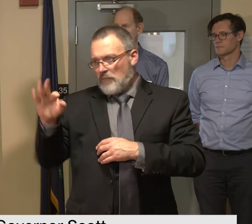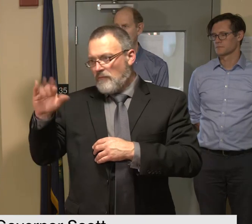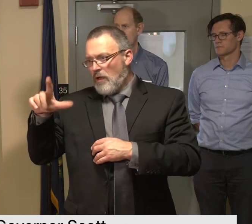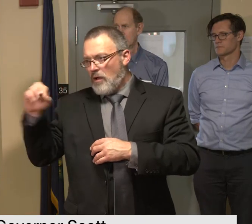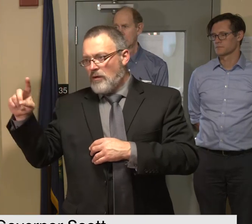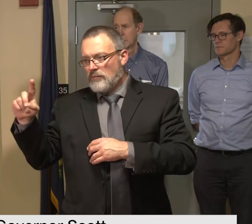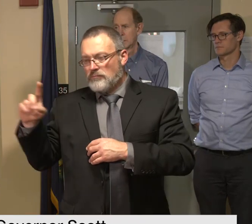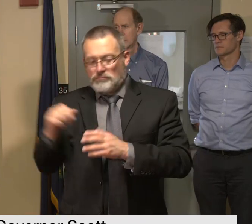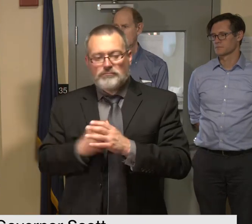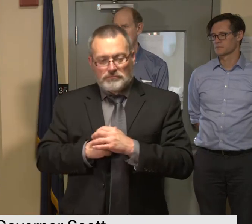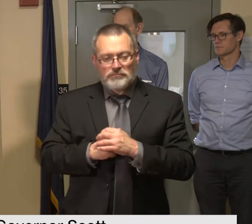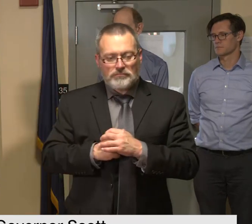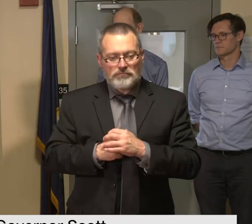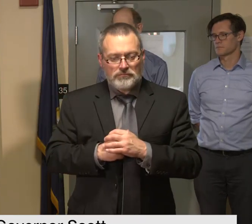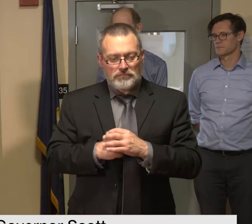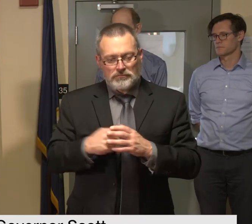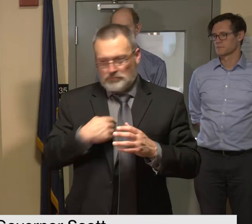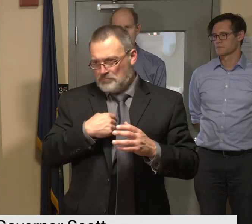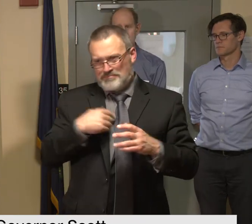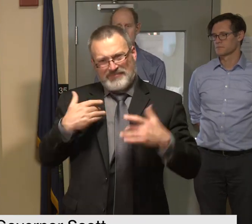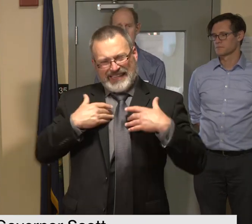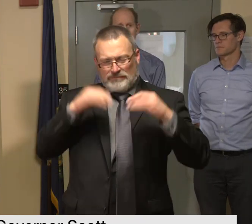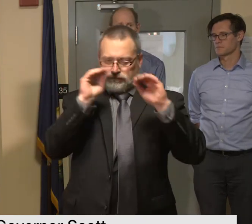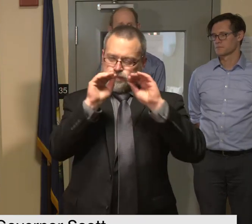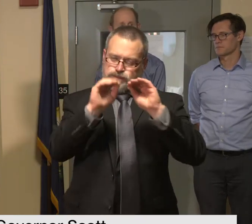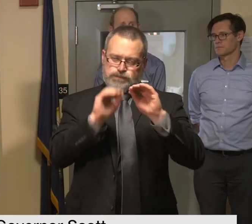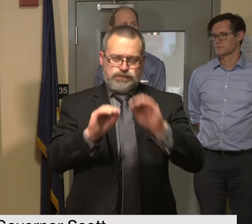we've compiled all flood related information